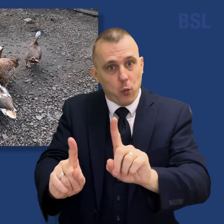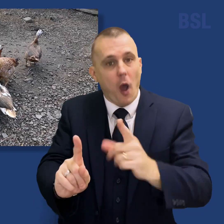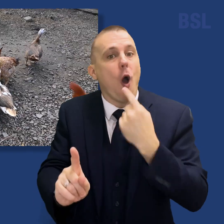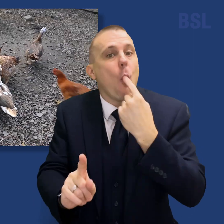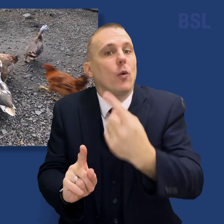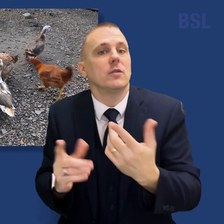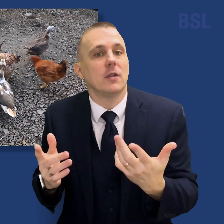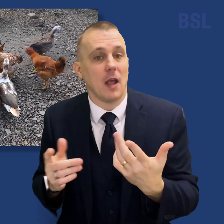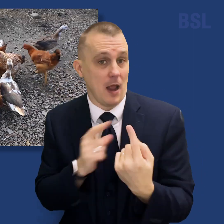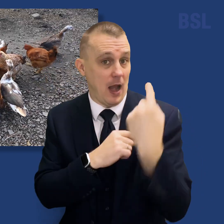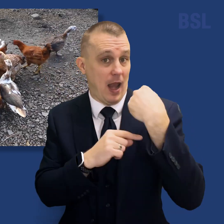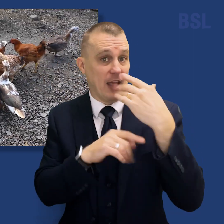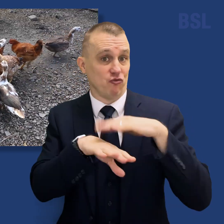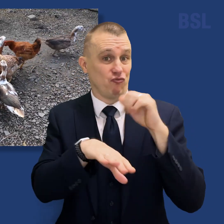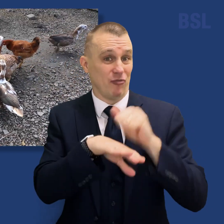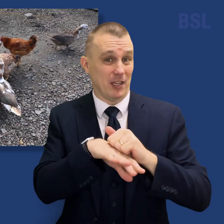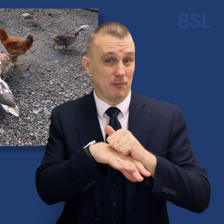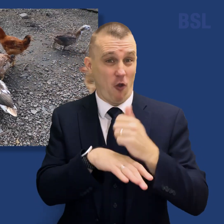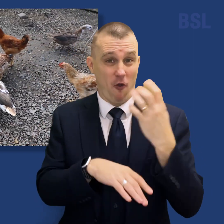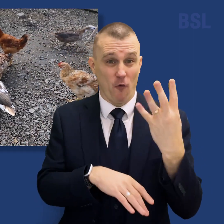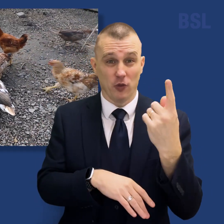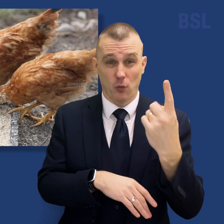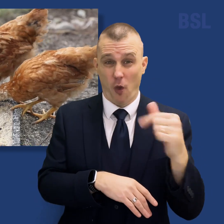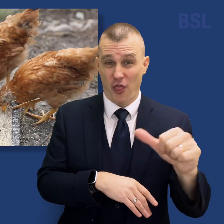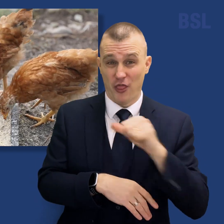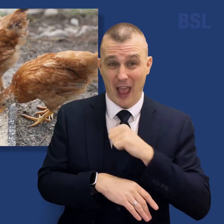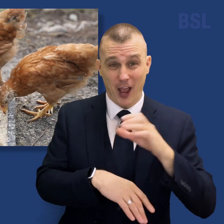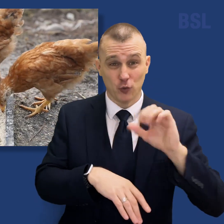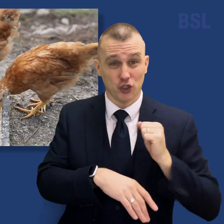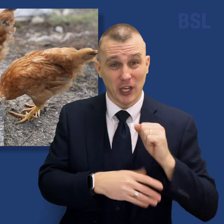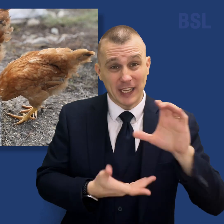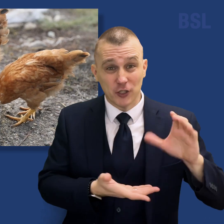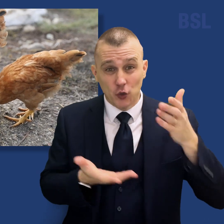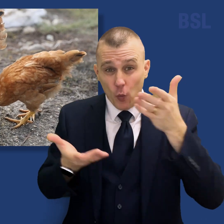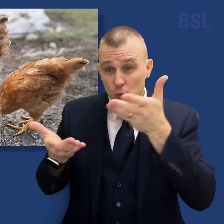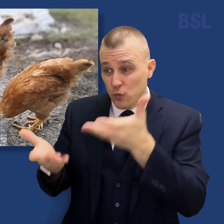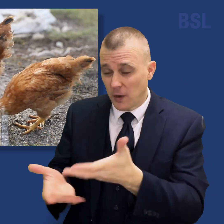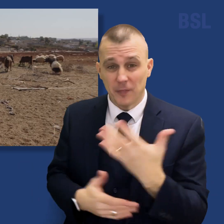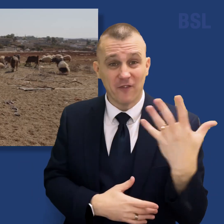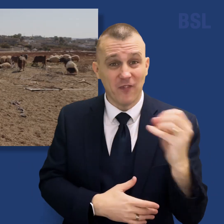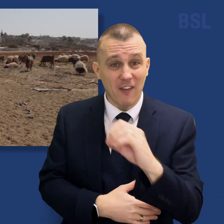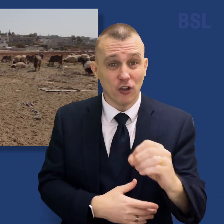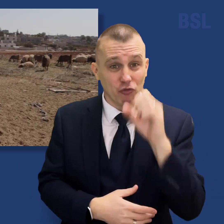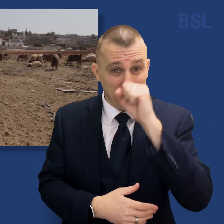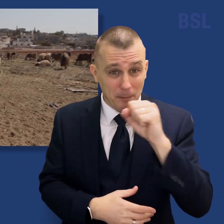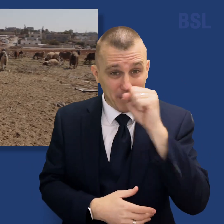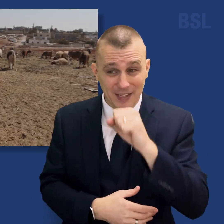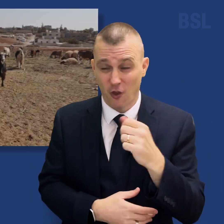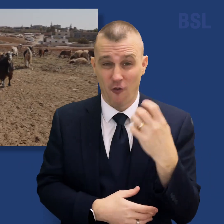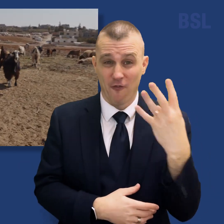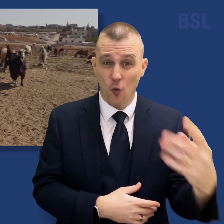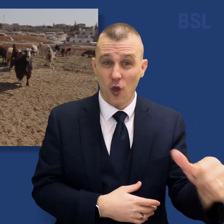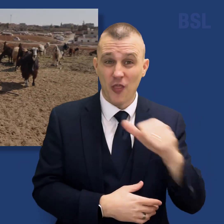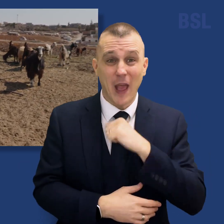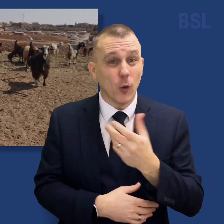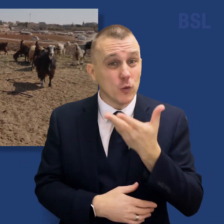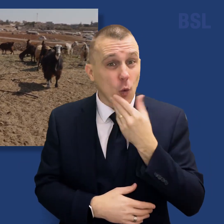donations. Last Christmas, a total of 41,000 chickens were donated, 500 pigs, 4,000